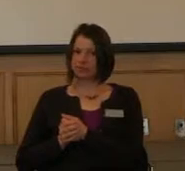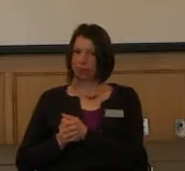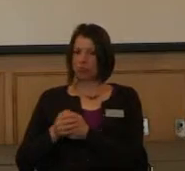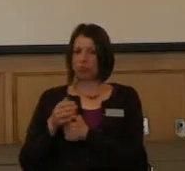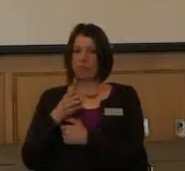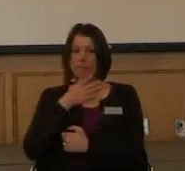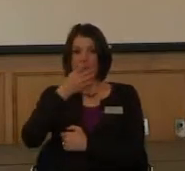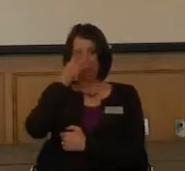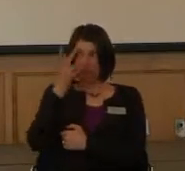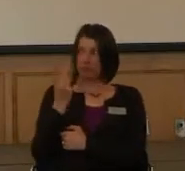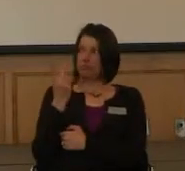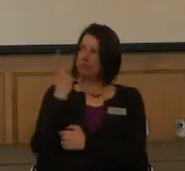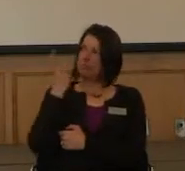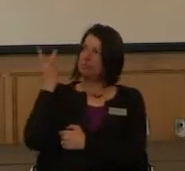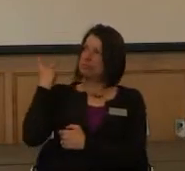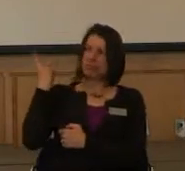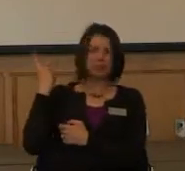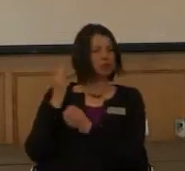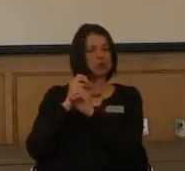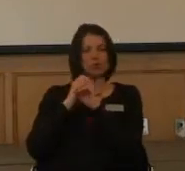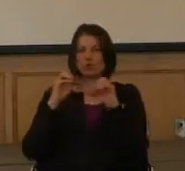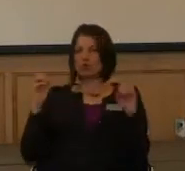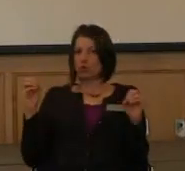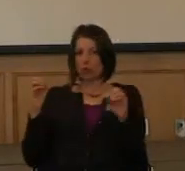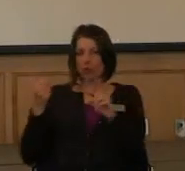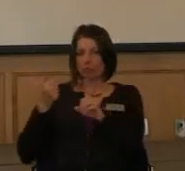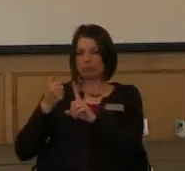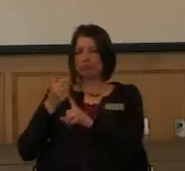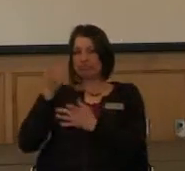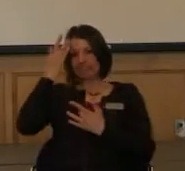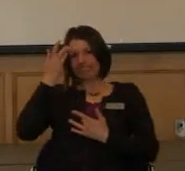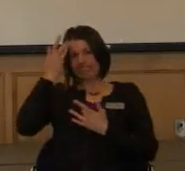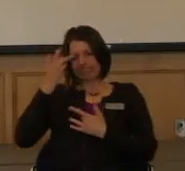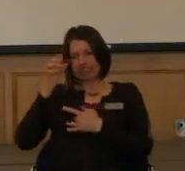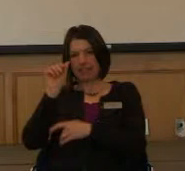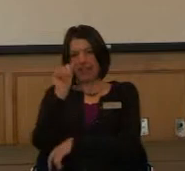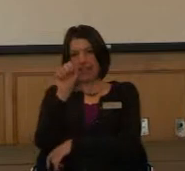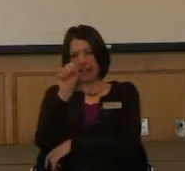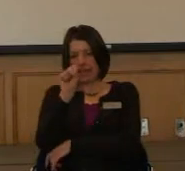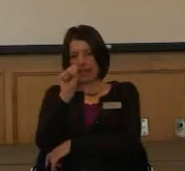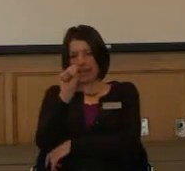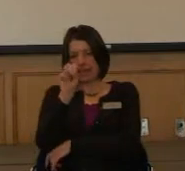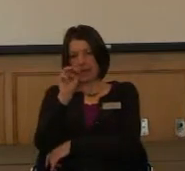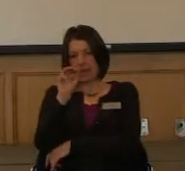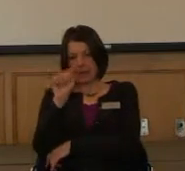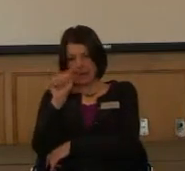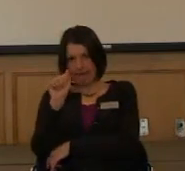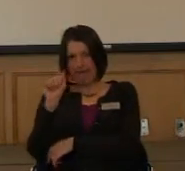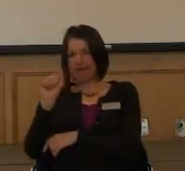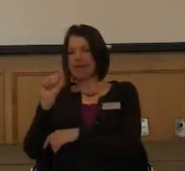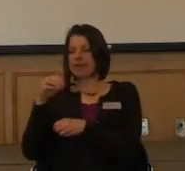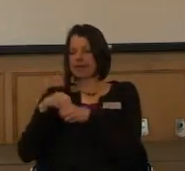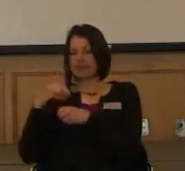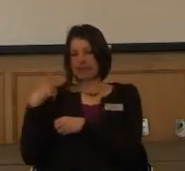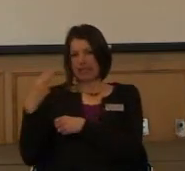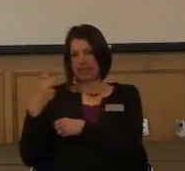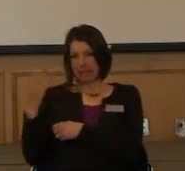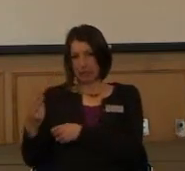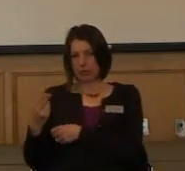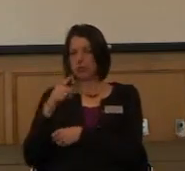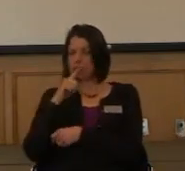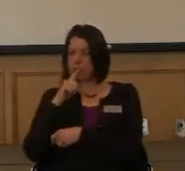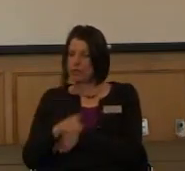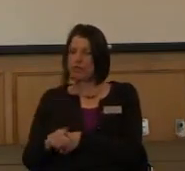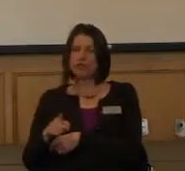generations and found no cases of SMA in our history. Usually, it comes down to diagnostic testing.